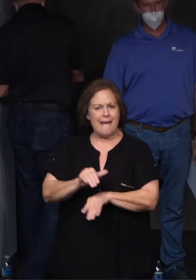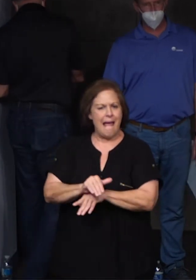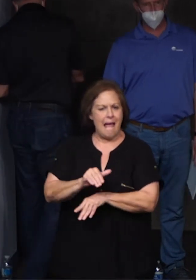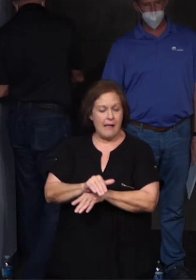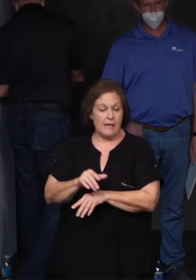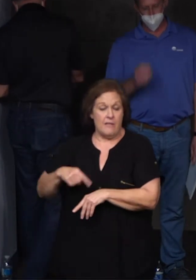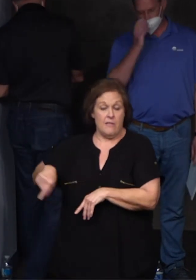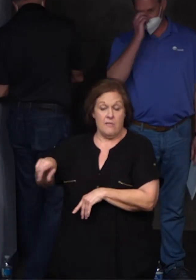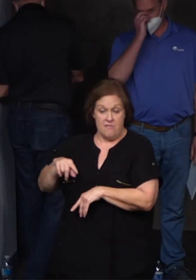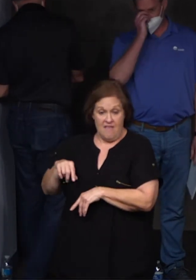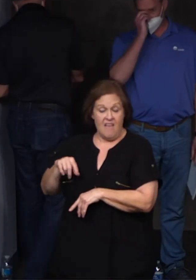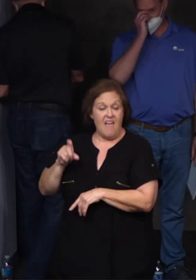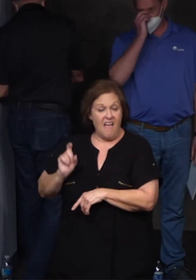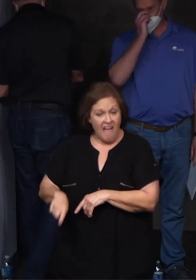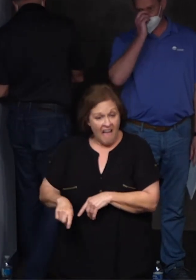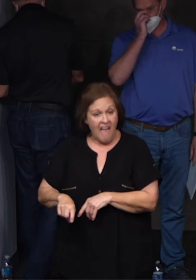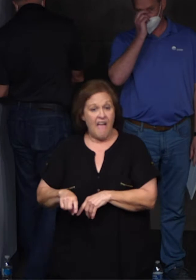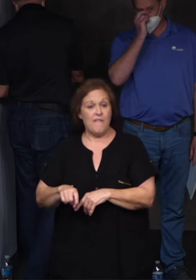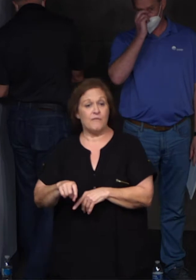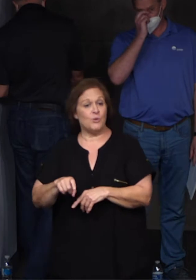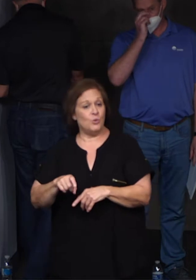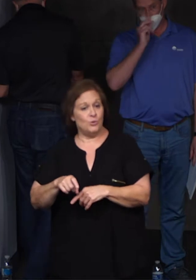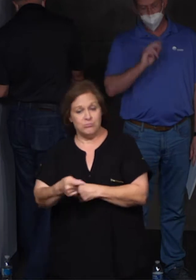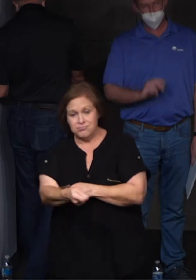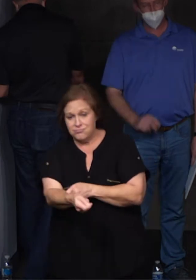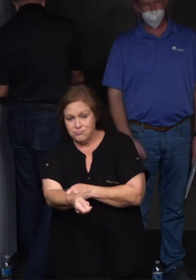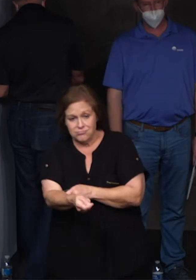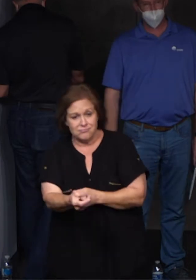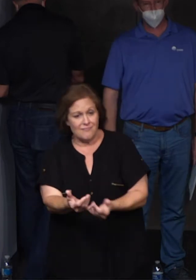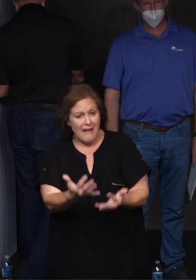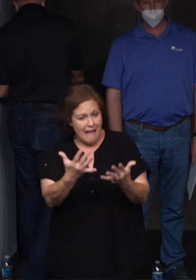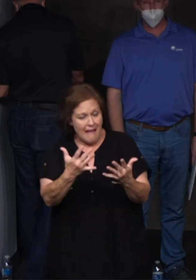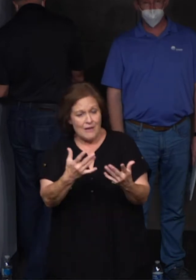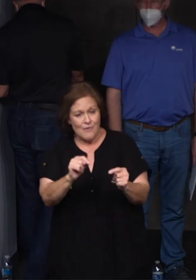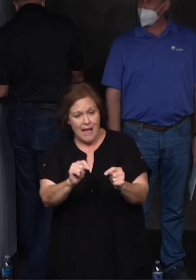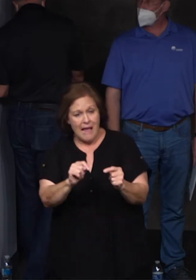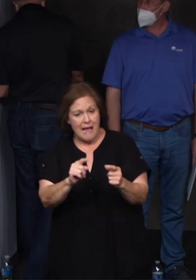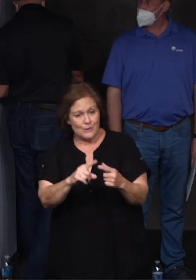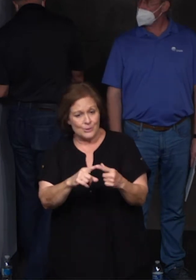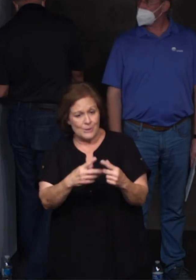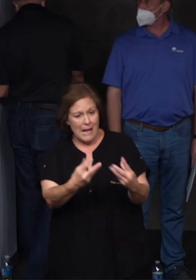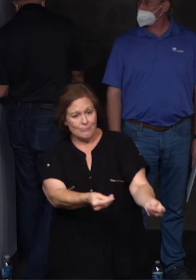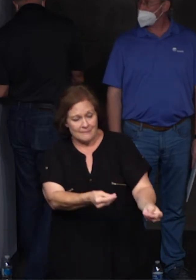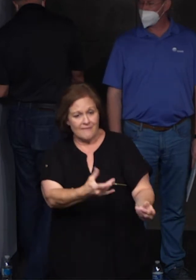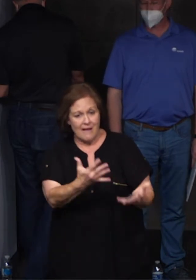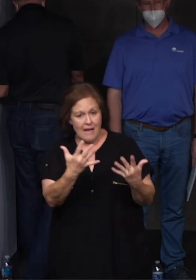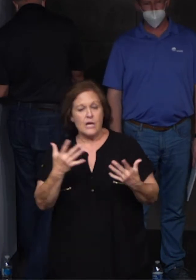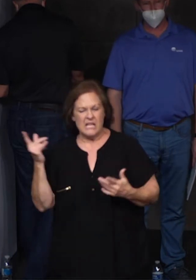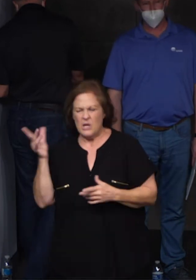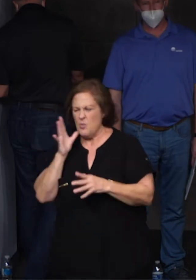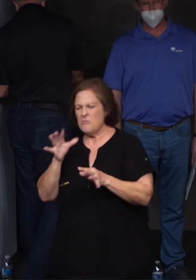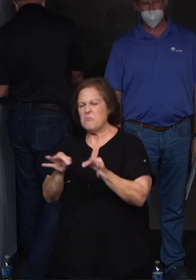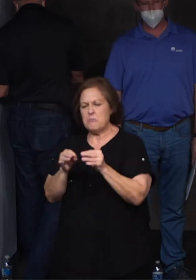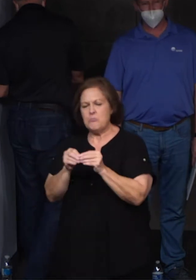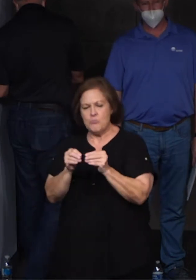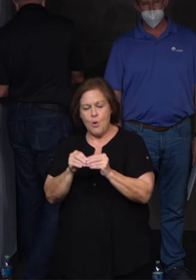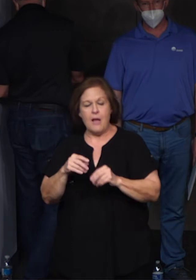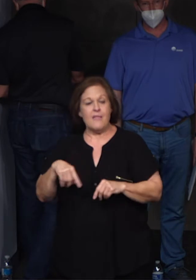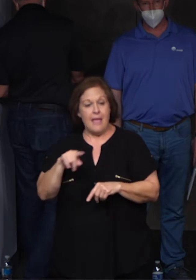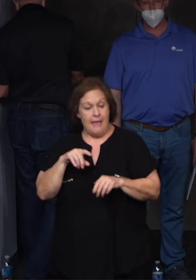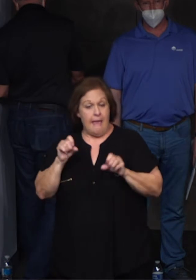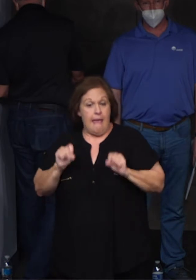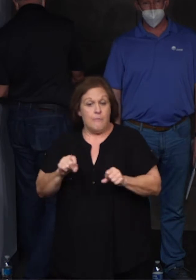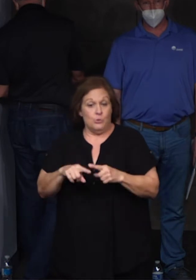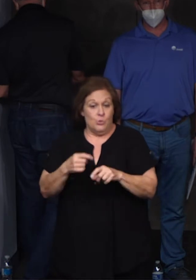team. They actually had put out those fires by boat. So he will give you more on that incident, and they were able to